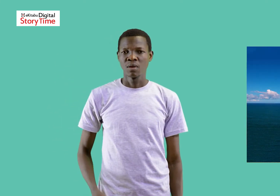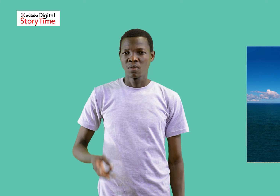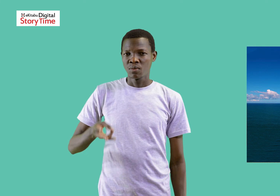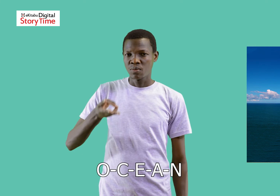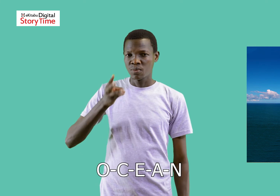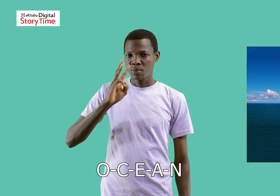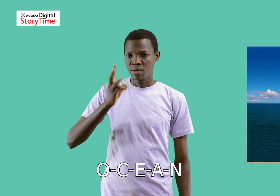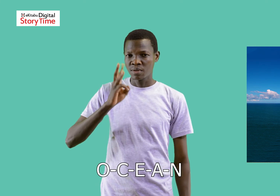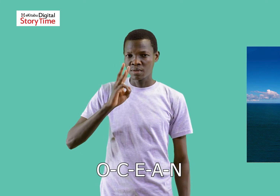Ocean